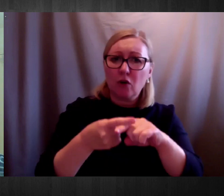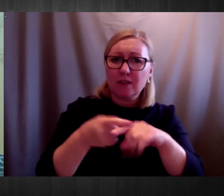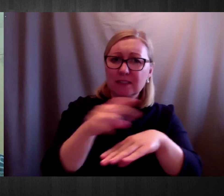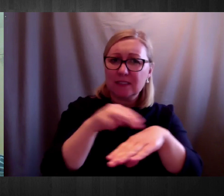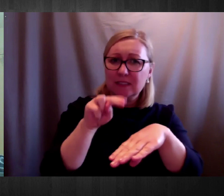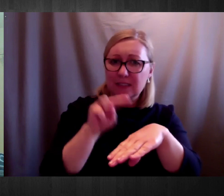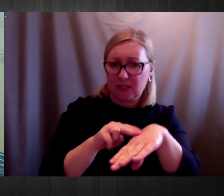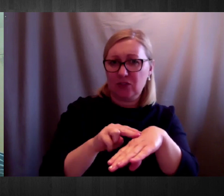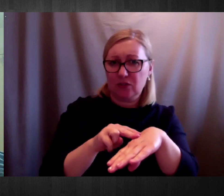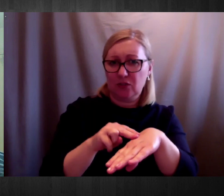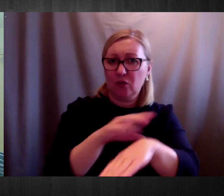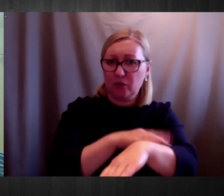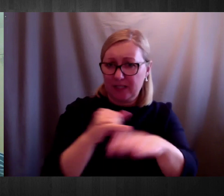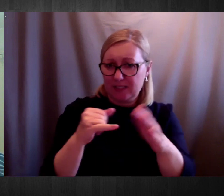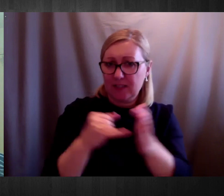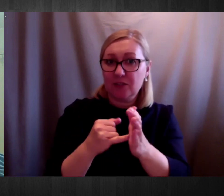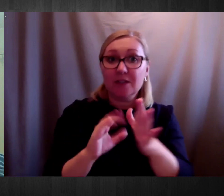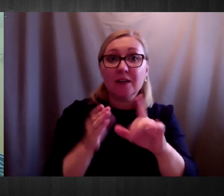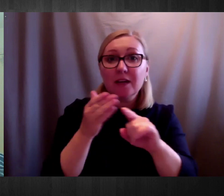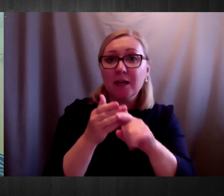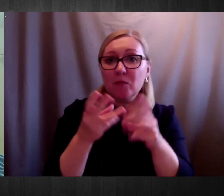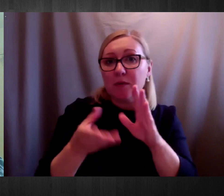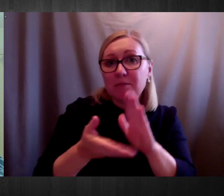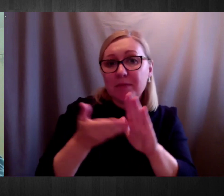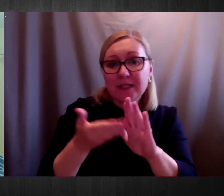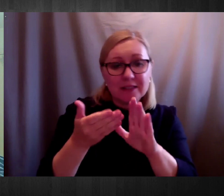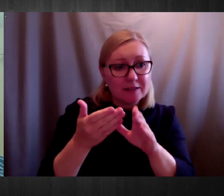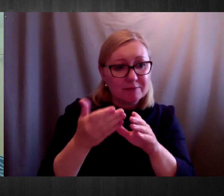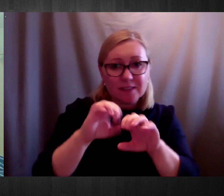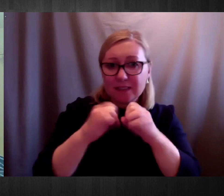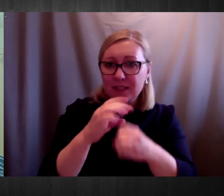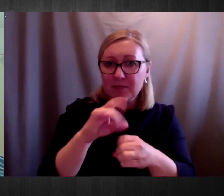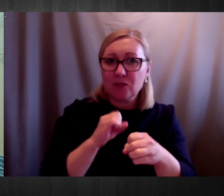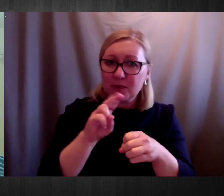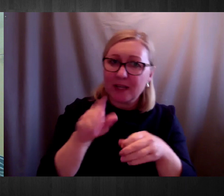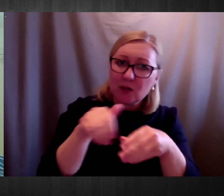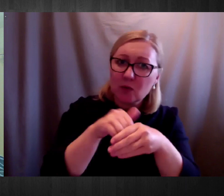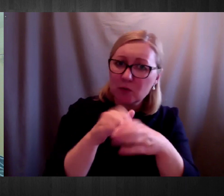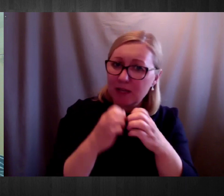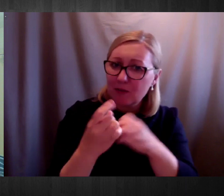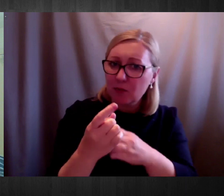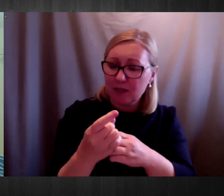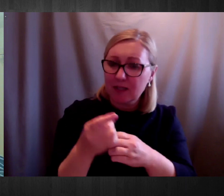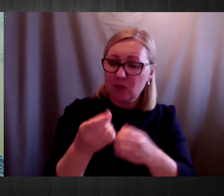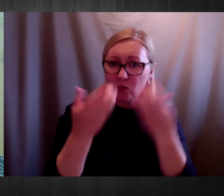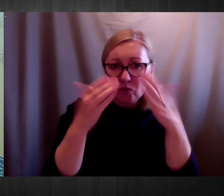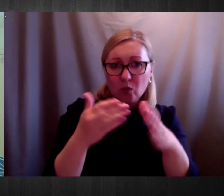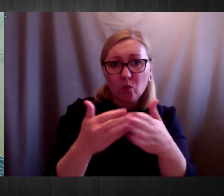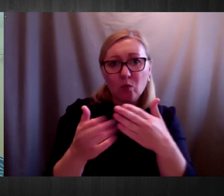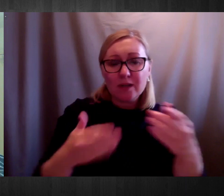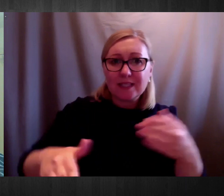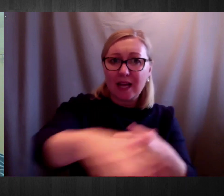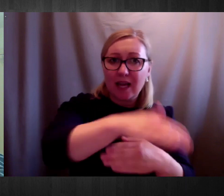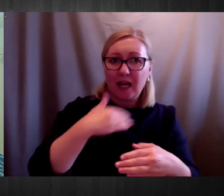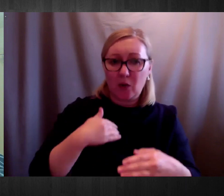an inclusive society for and with disabled people as experts and the voice of lived experience. And central